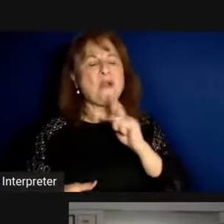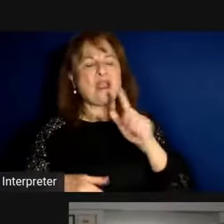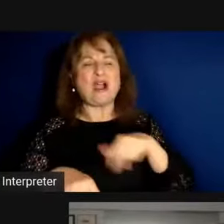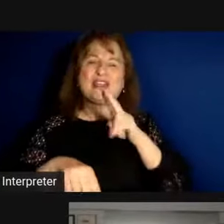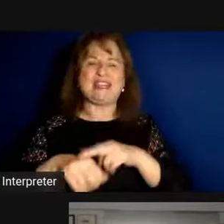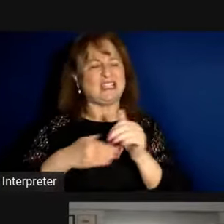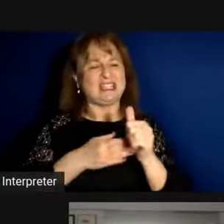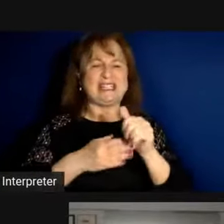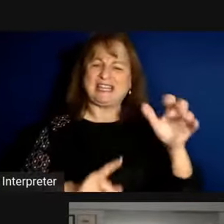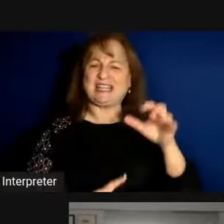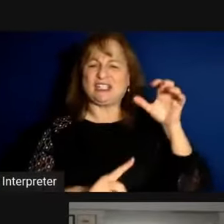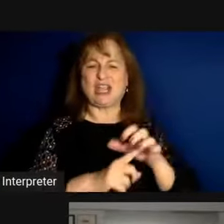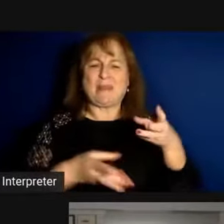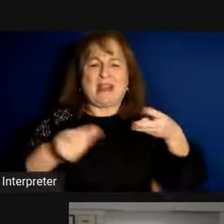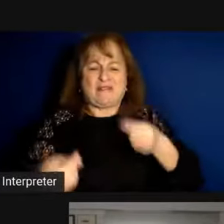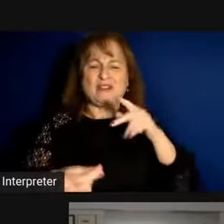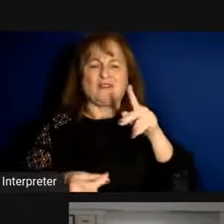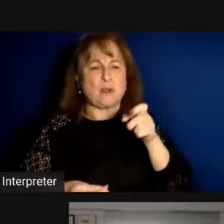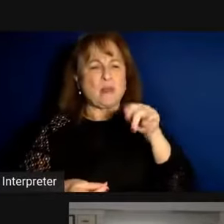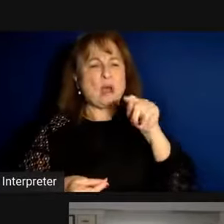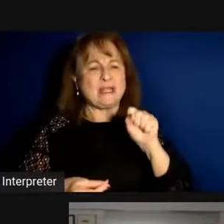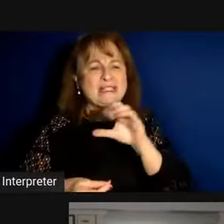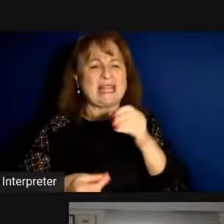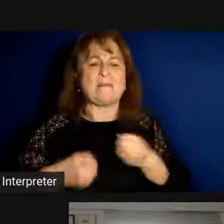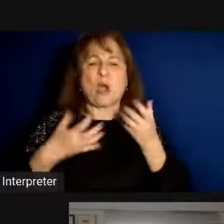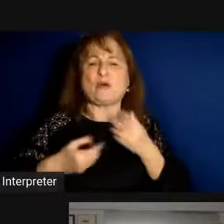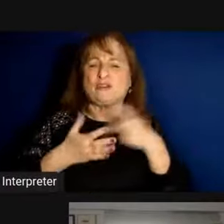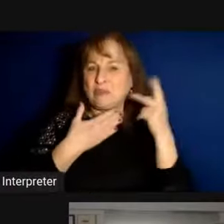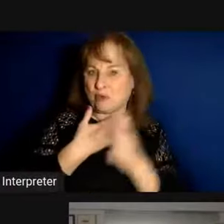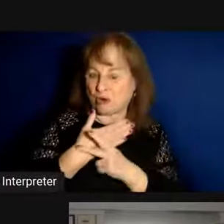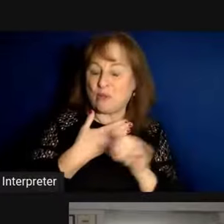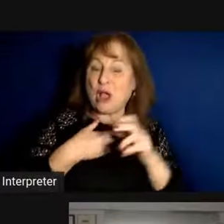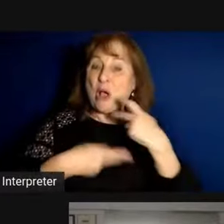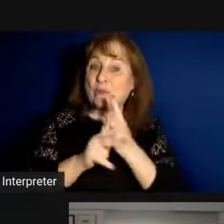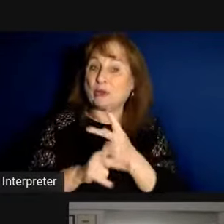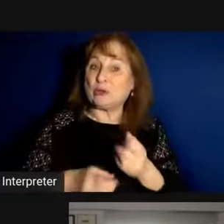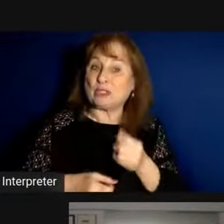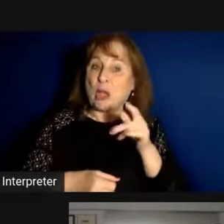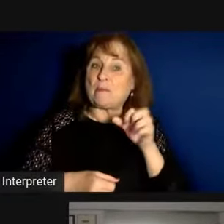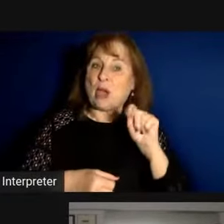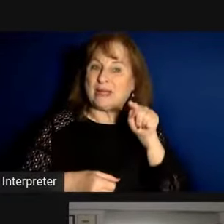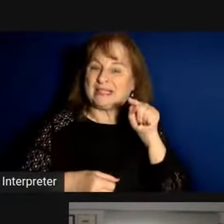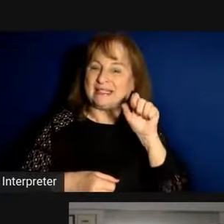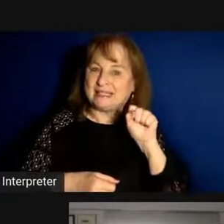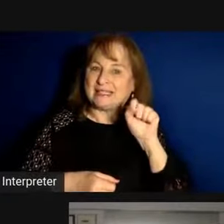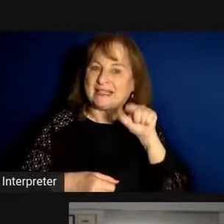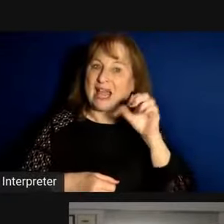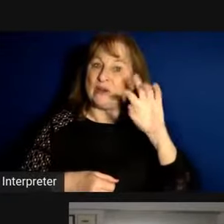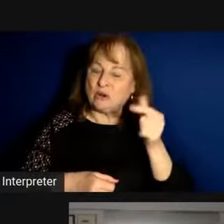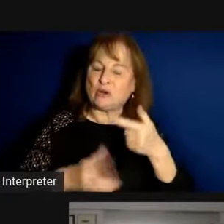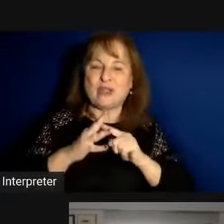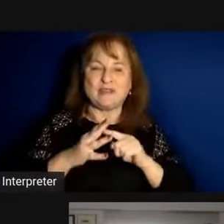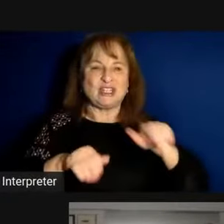leading champion and funder of poets and poetry programs. We also produce poets.org. We originated National Poetry